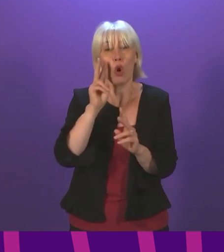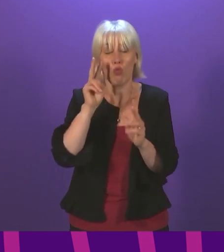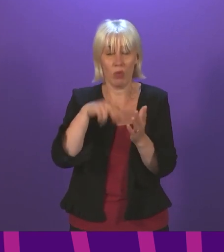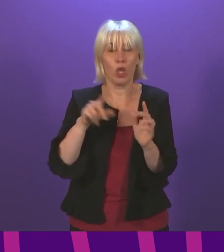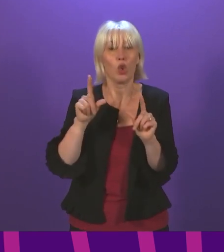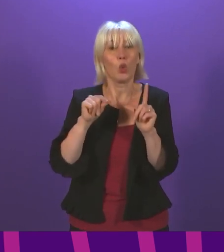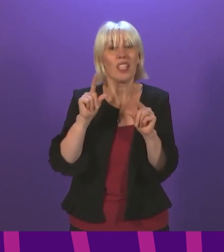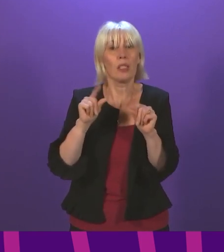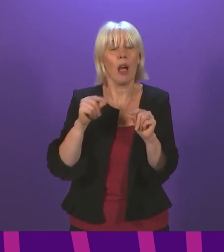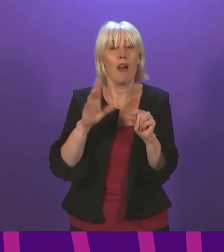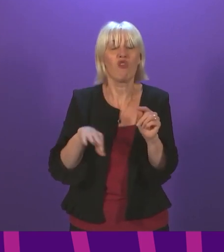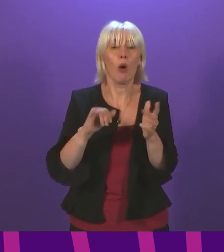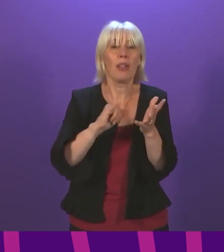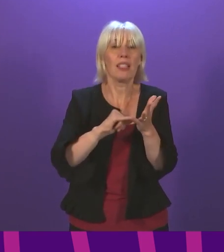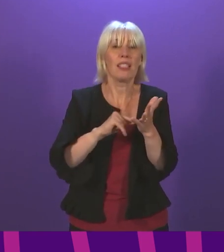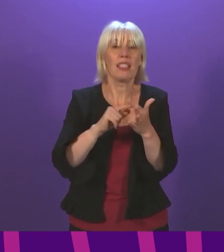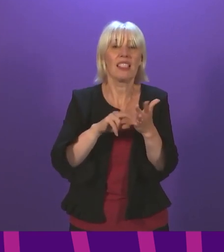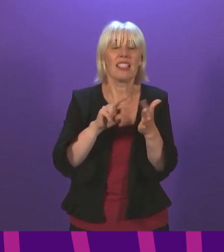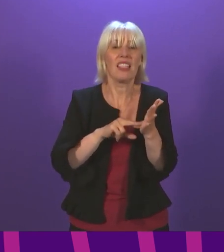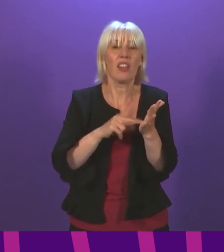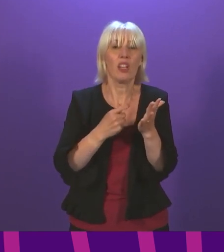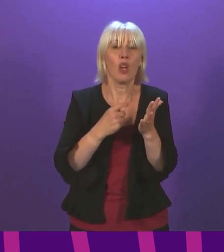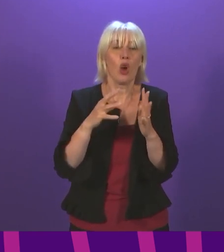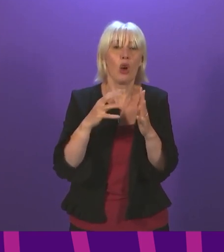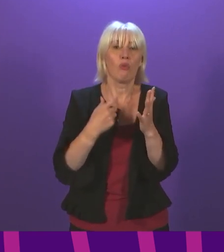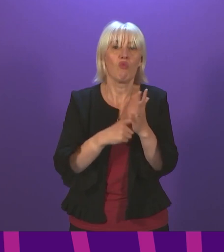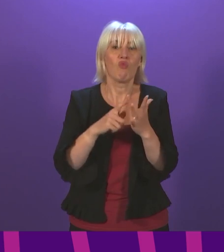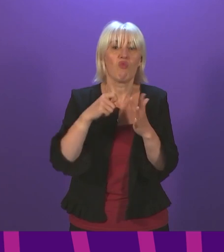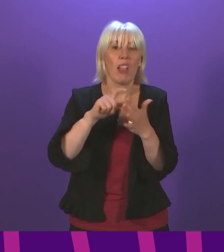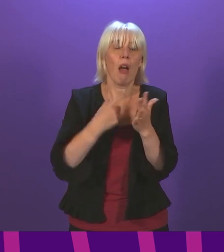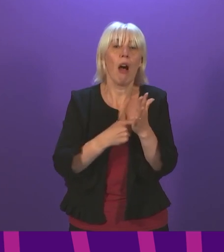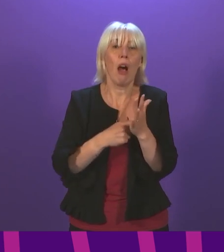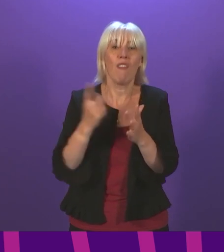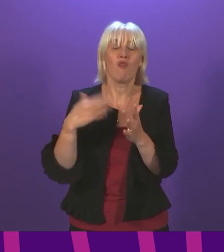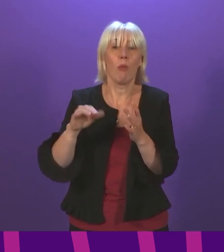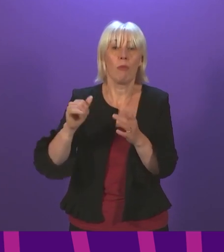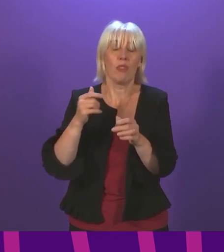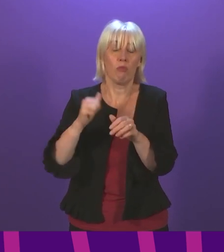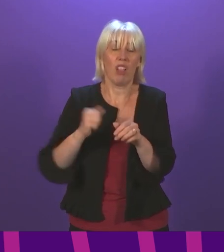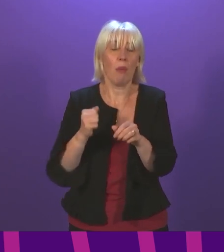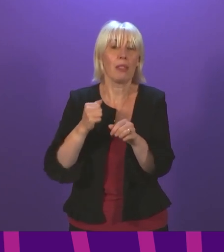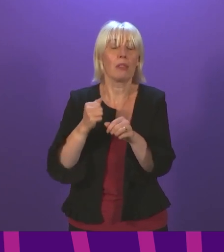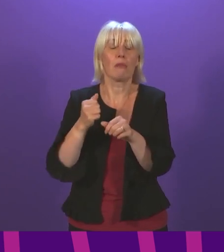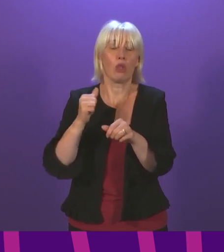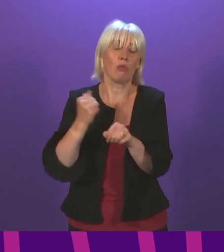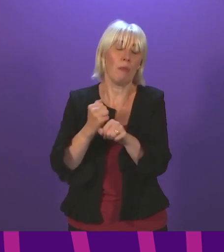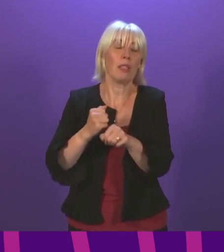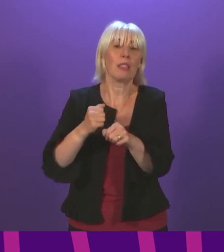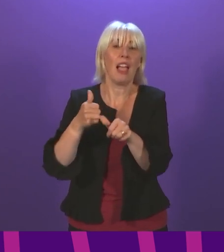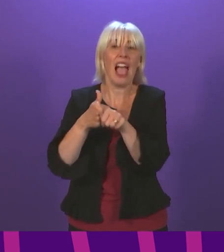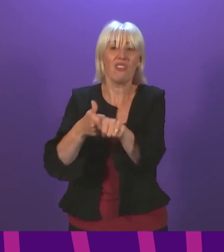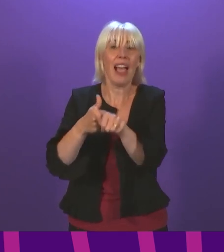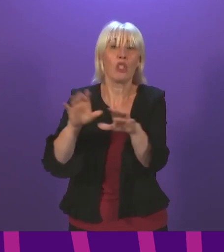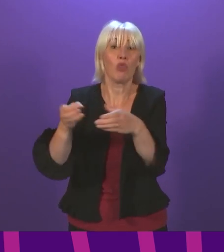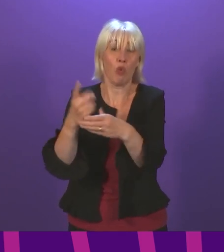comments of Stephen Riker, who is one of the members of the Scottish Government advisory group, but entirely independent, who very fairly